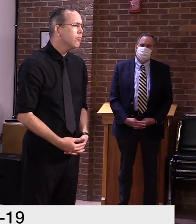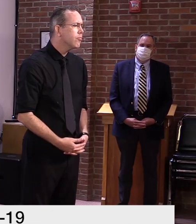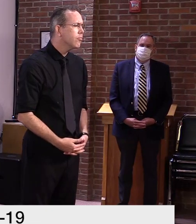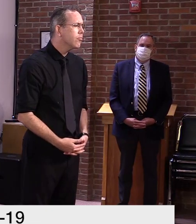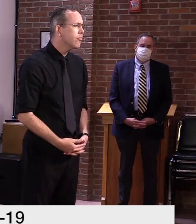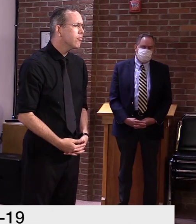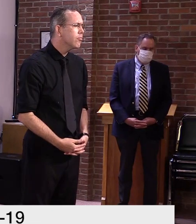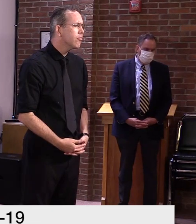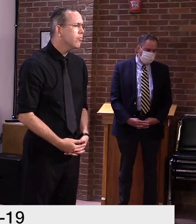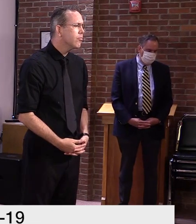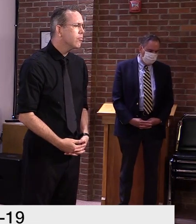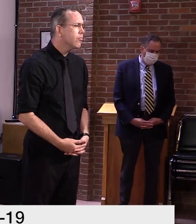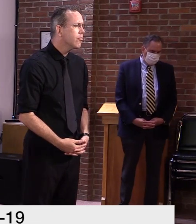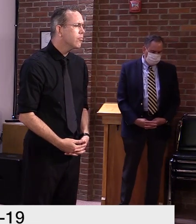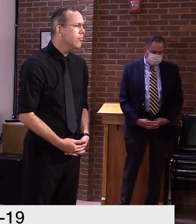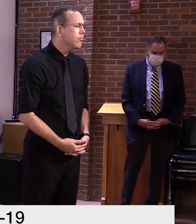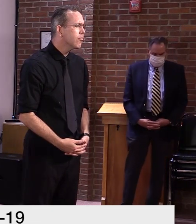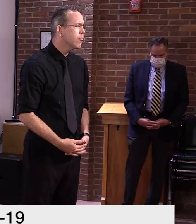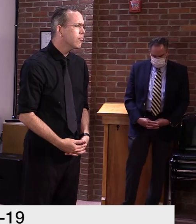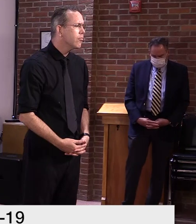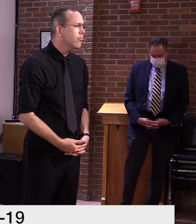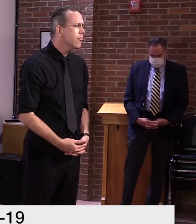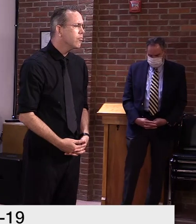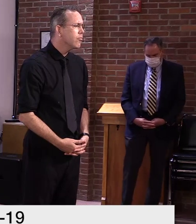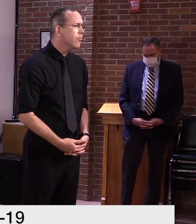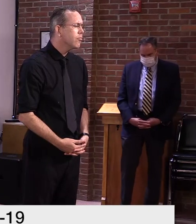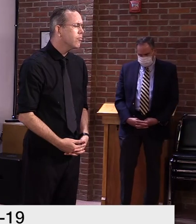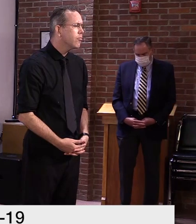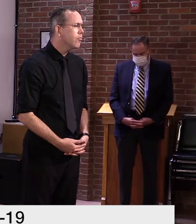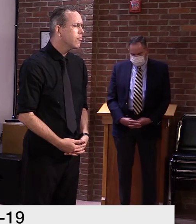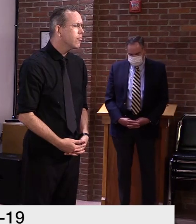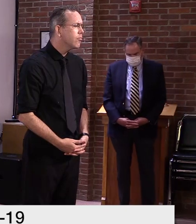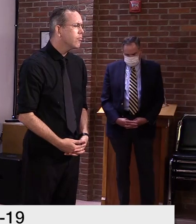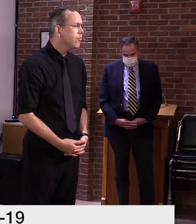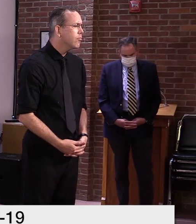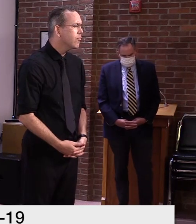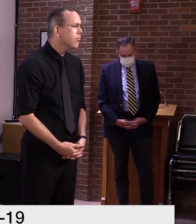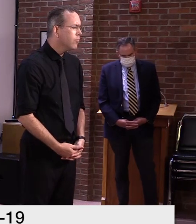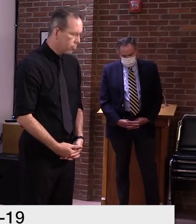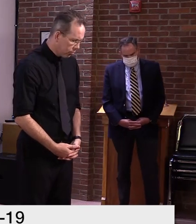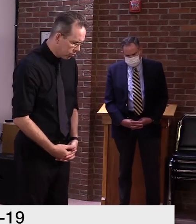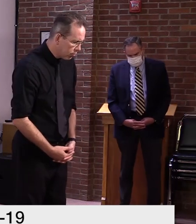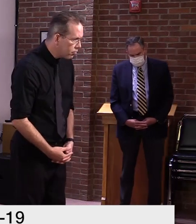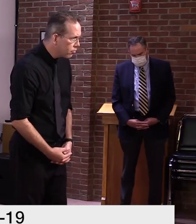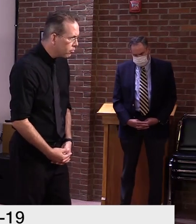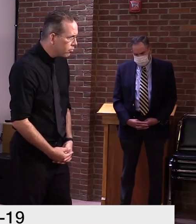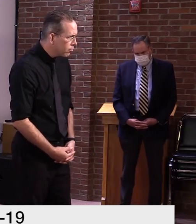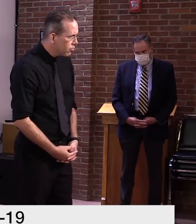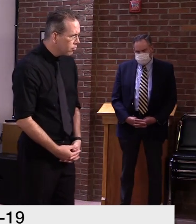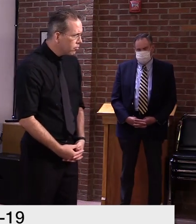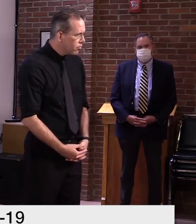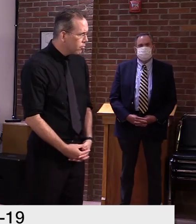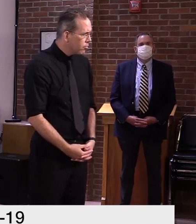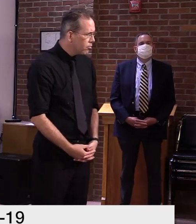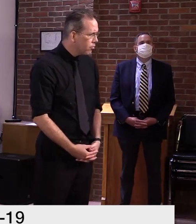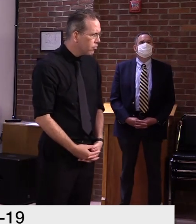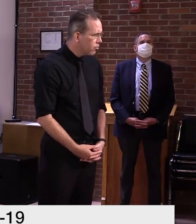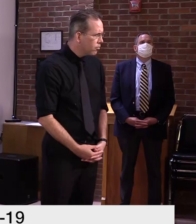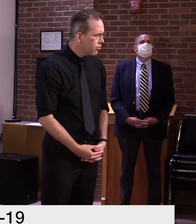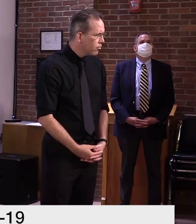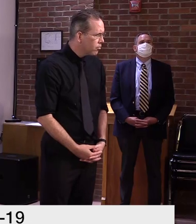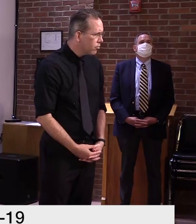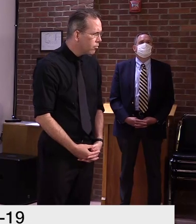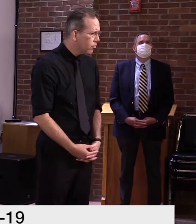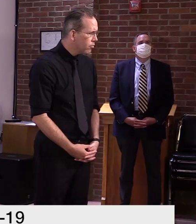parent yesterday who, uh, uh, in preparation for sending his son to Castleton had been waiting